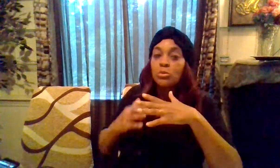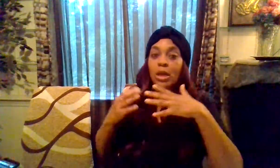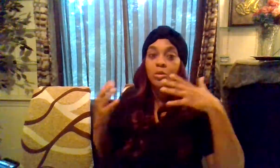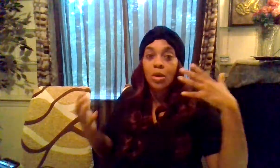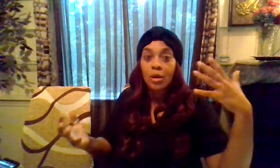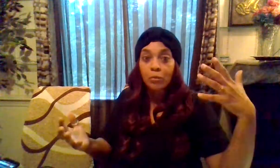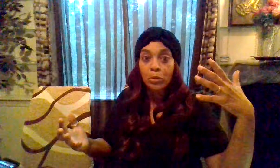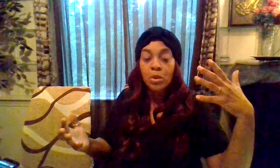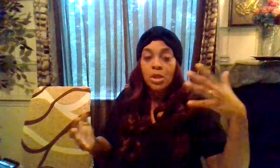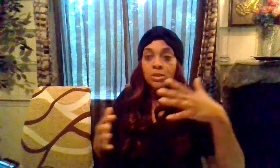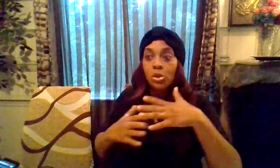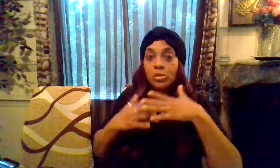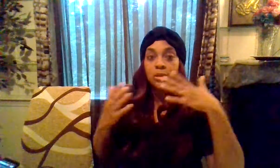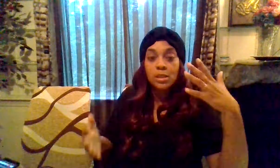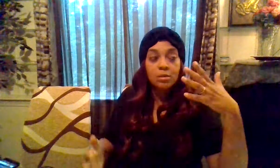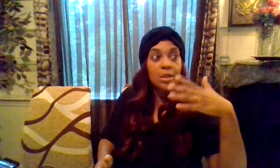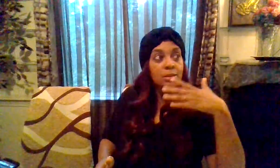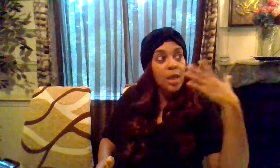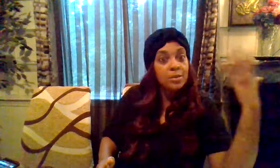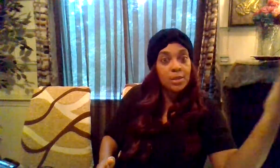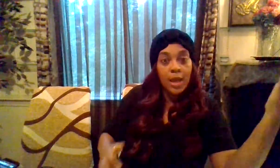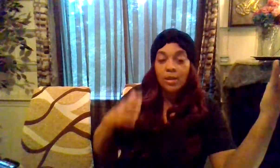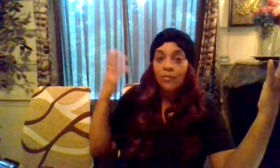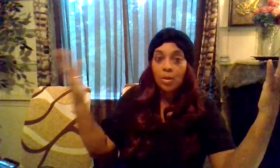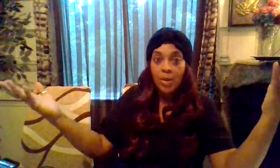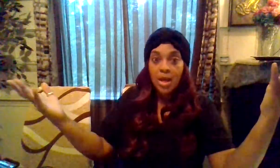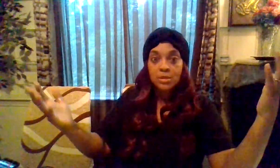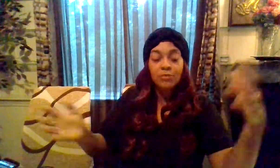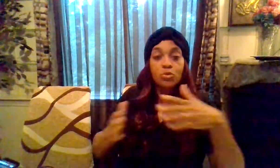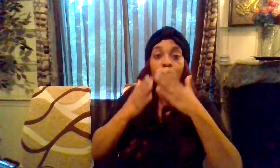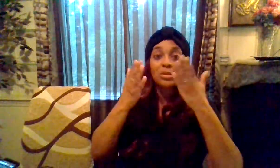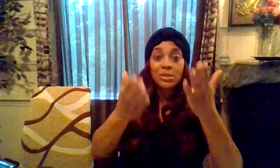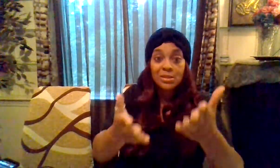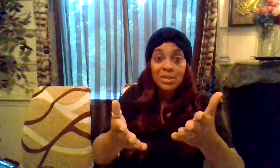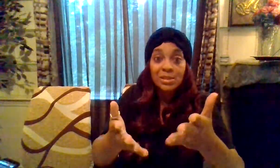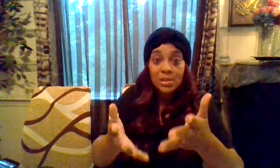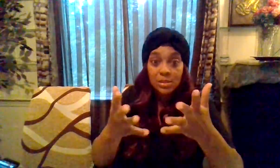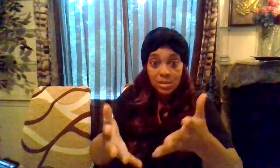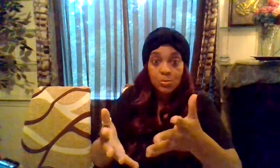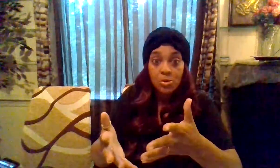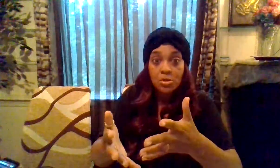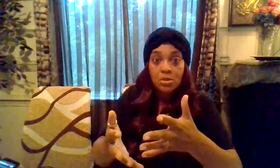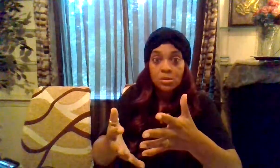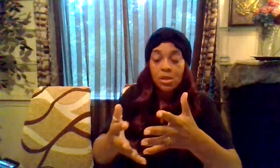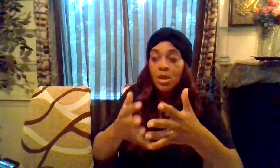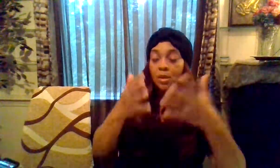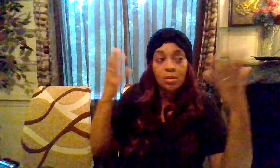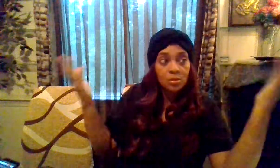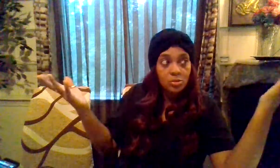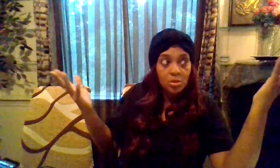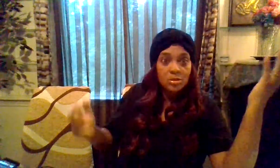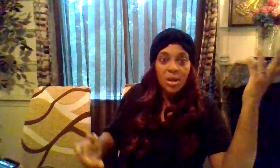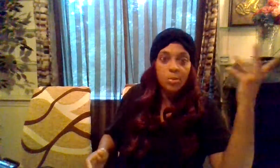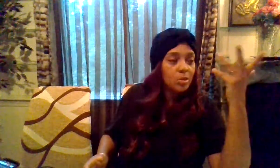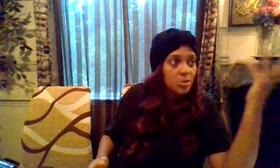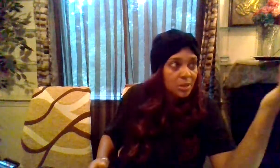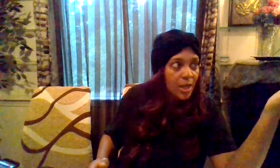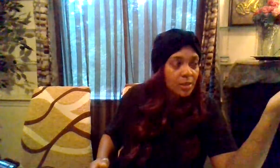you're not going to ever start seeing things as a negative and a positive you're going to just see it as an experience you know you know it's like well it was a negative